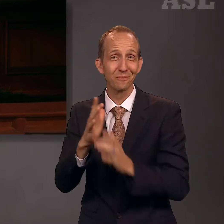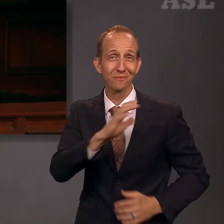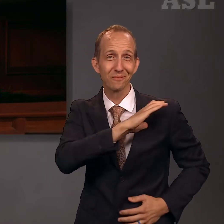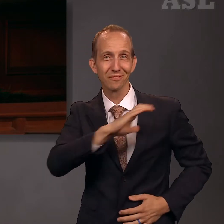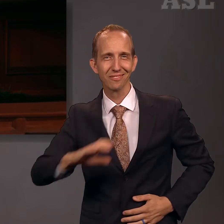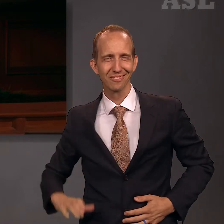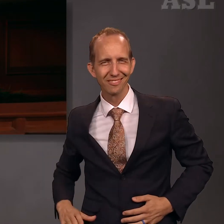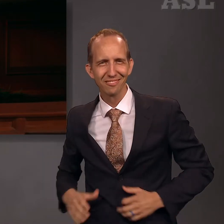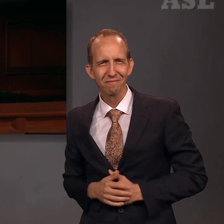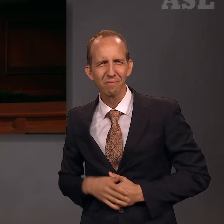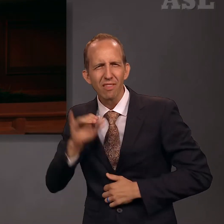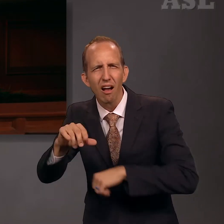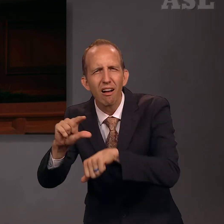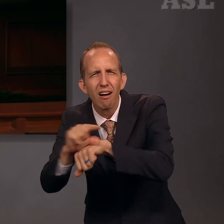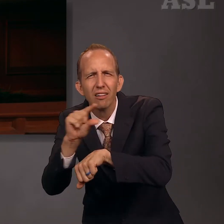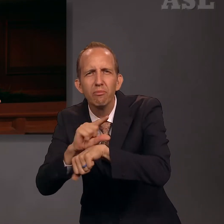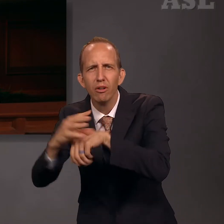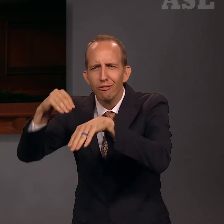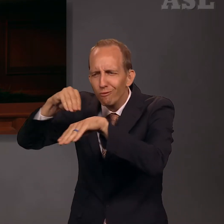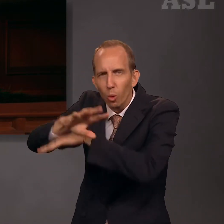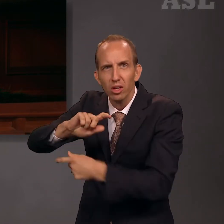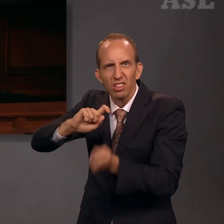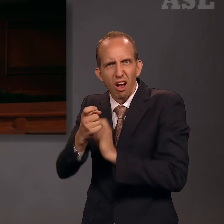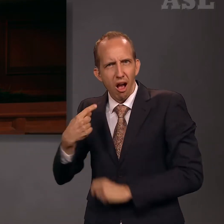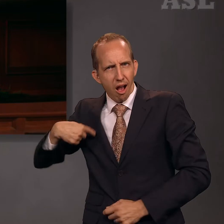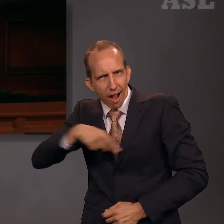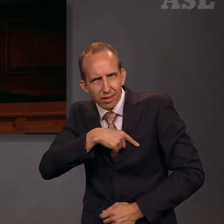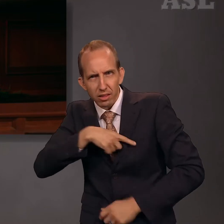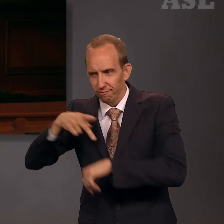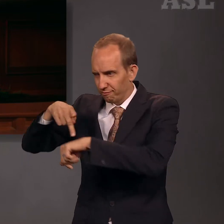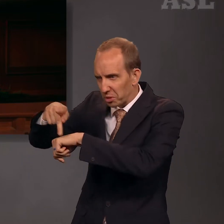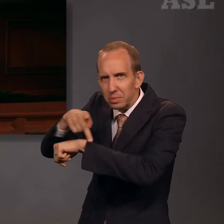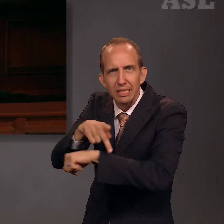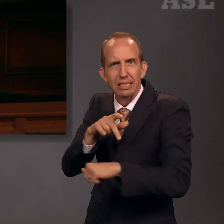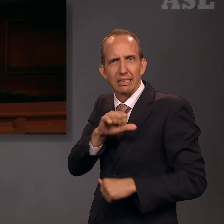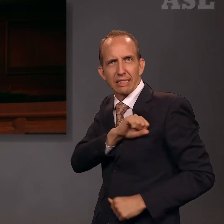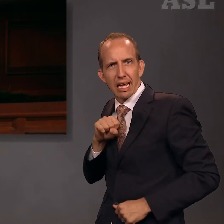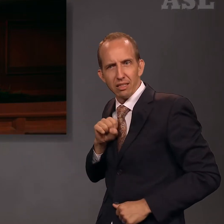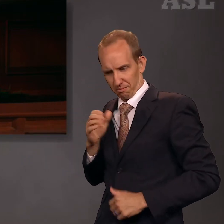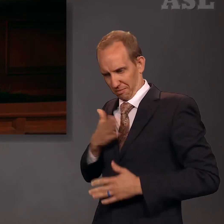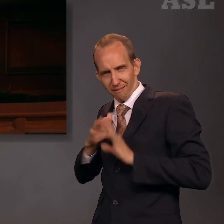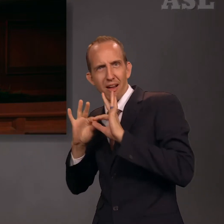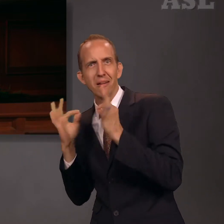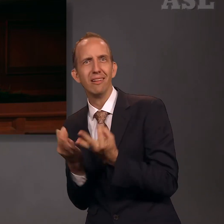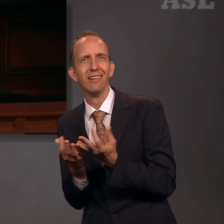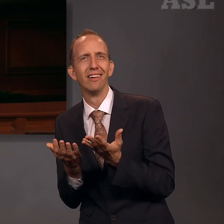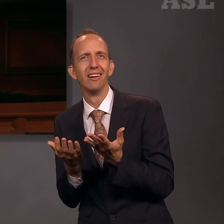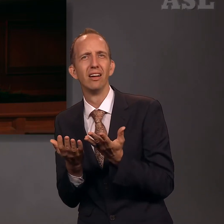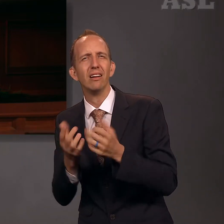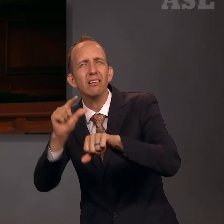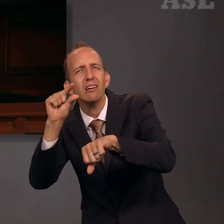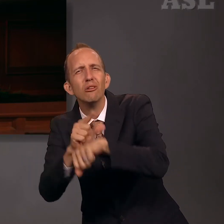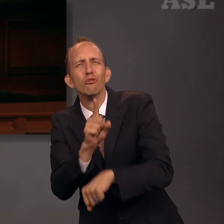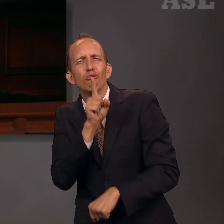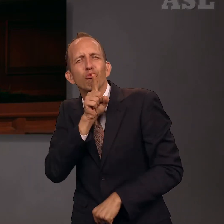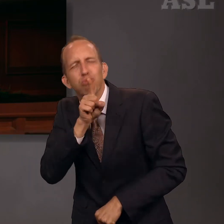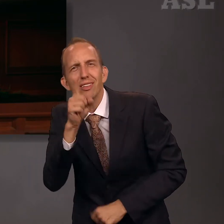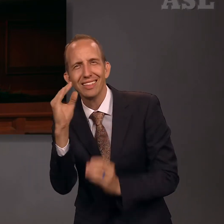gospel changed and blessed the Filipino saints, including my family. The gospel is truly the way to a